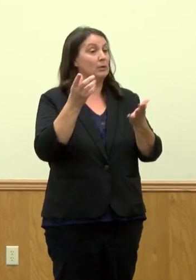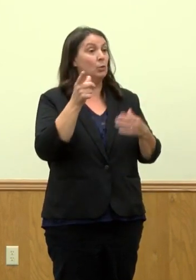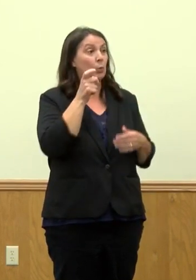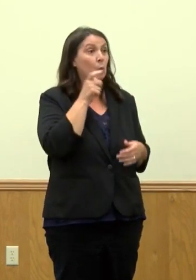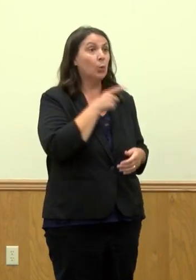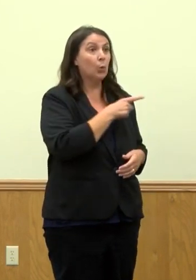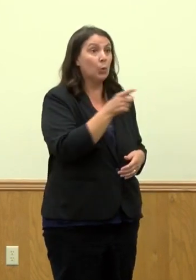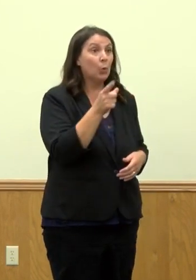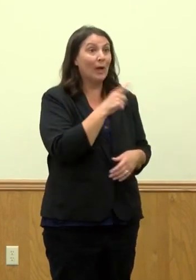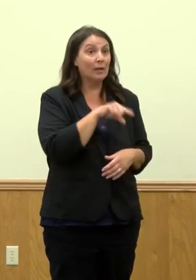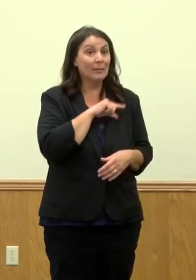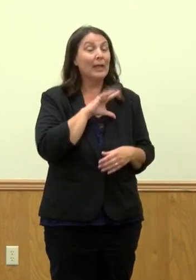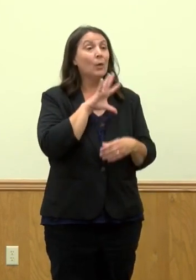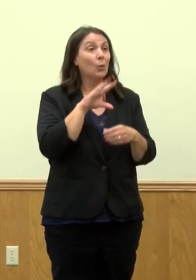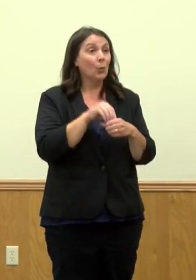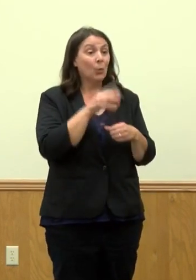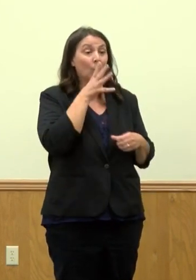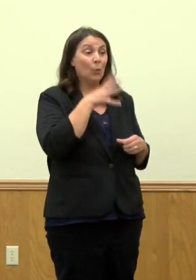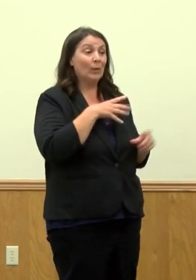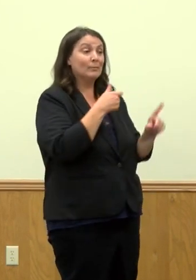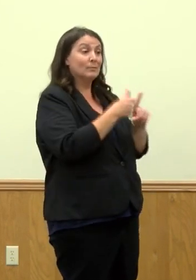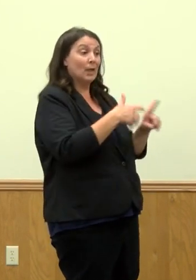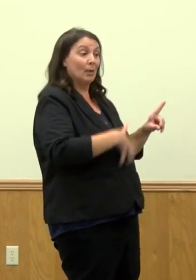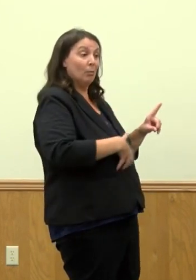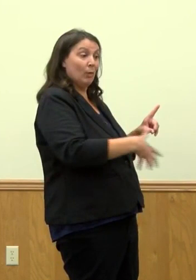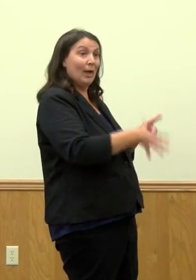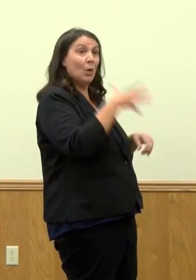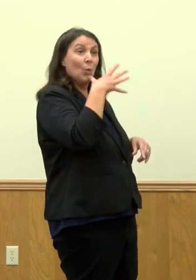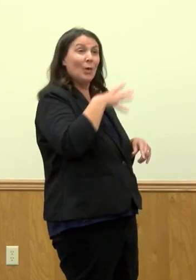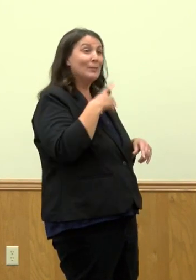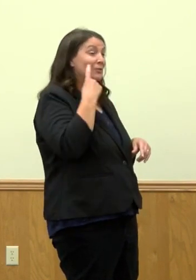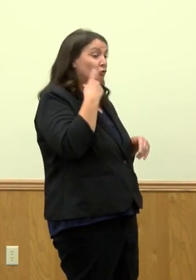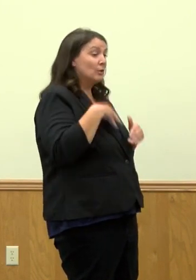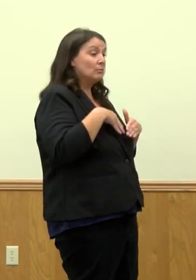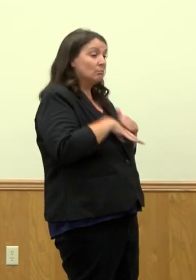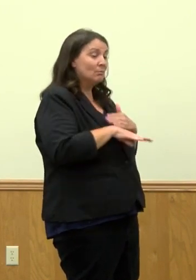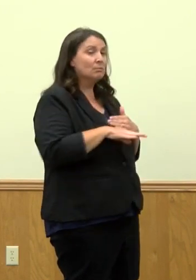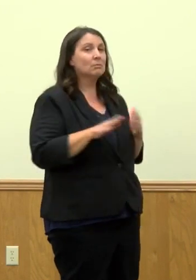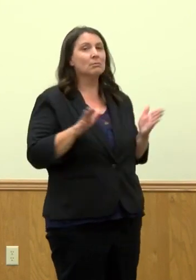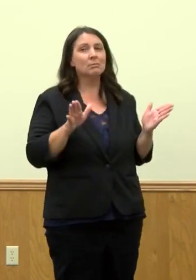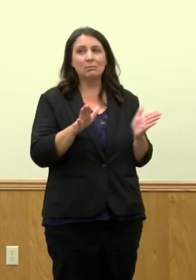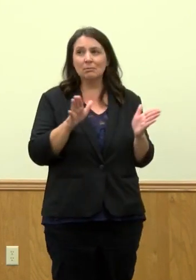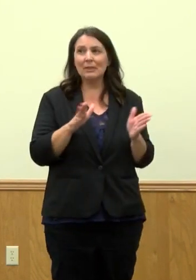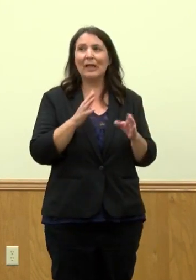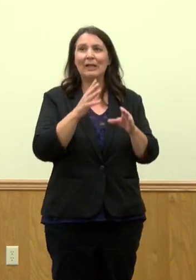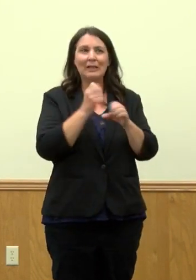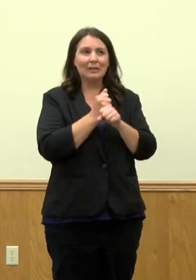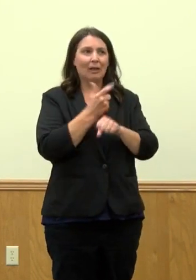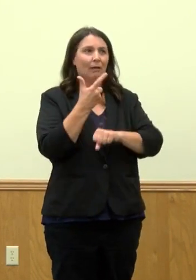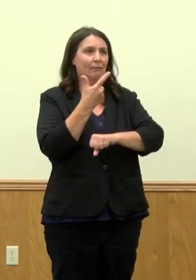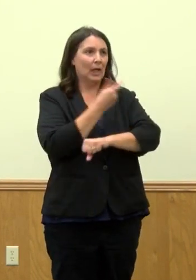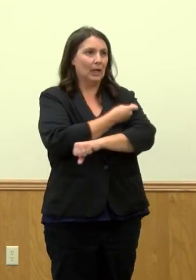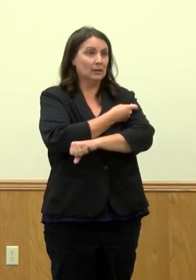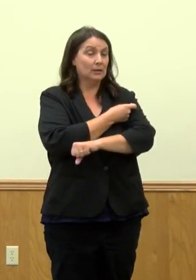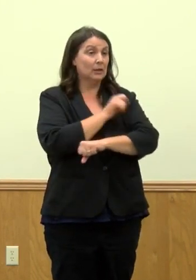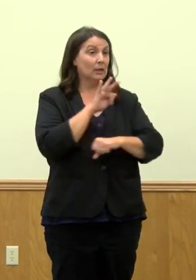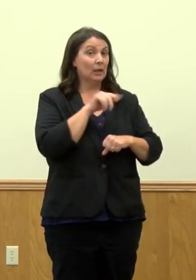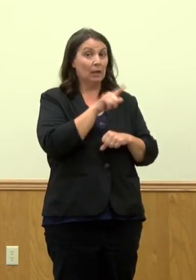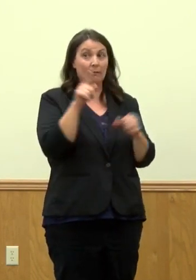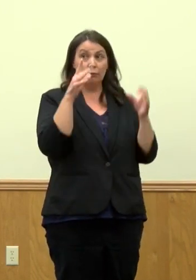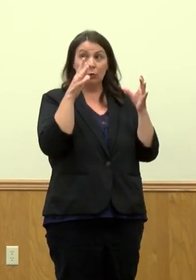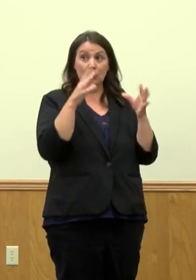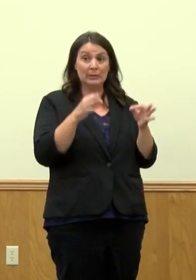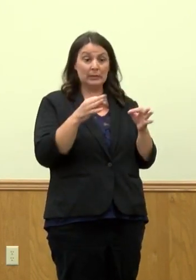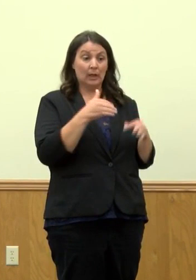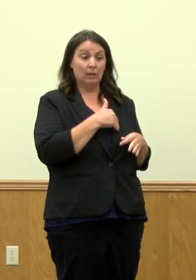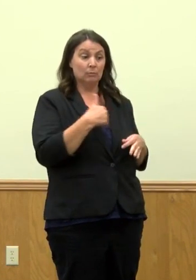eligible, which includes pregnant women and postpartum really need to get vaccinated, especially, you know, if you choose to do breastfeeding because then you're